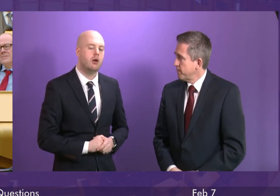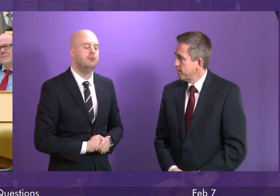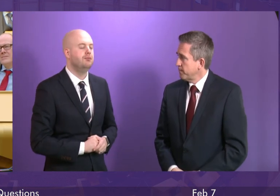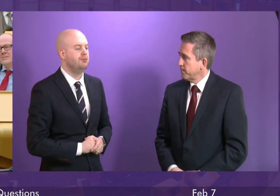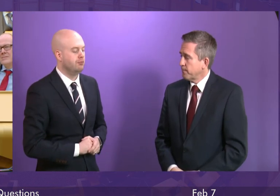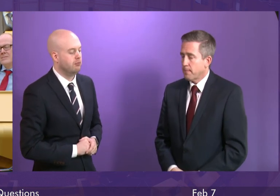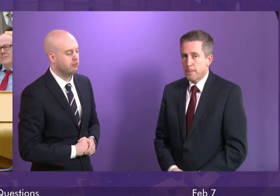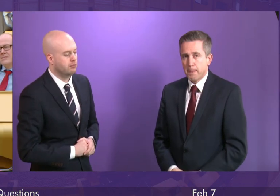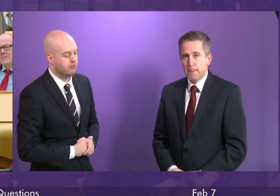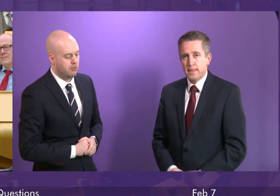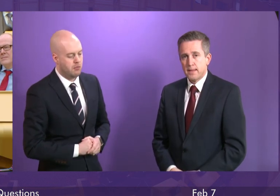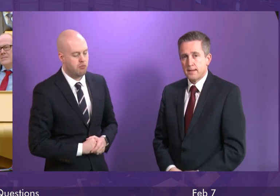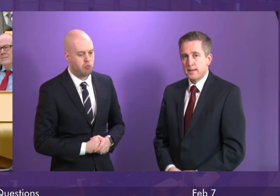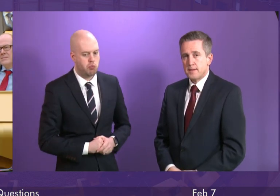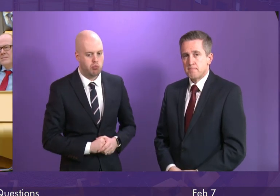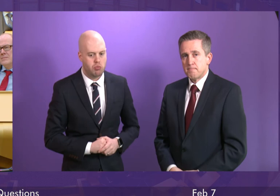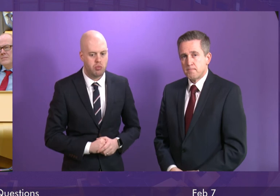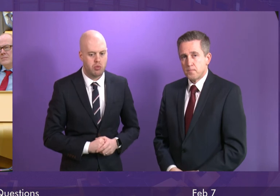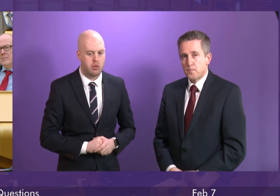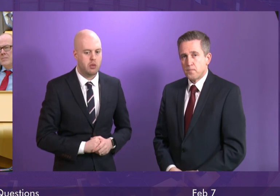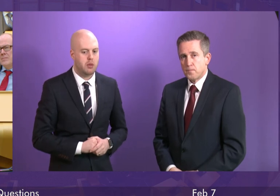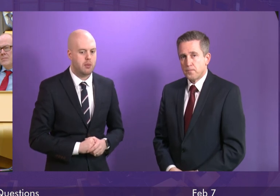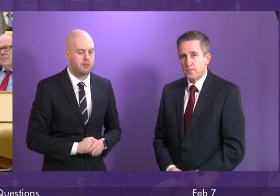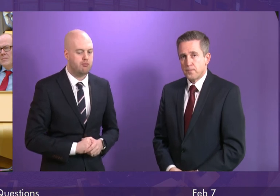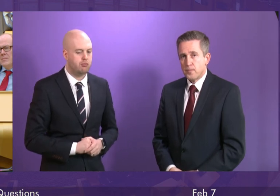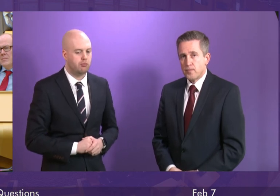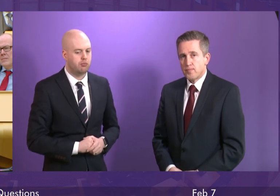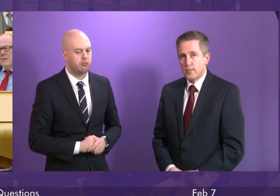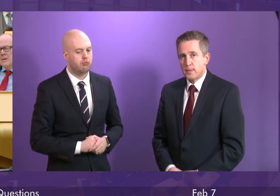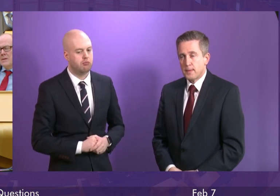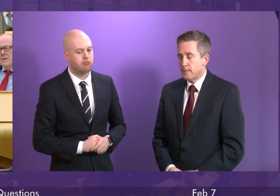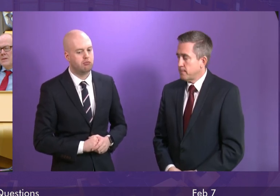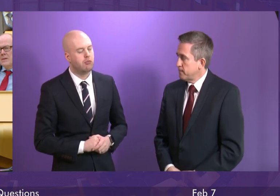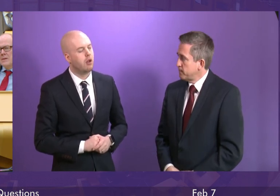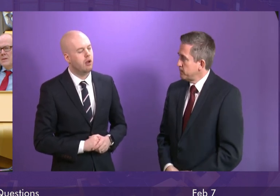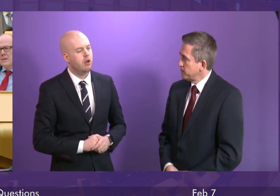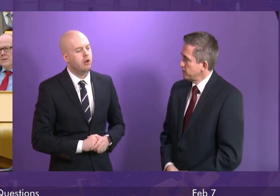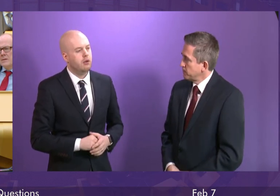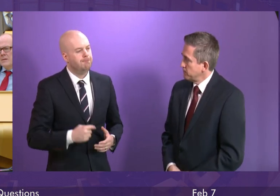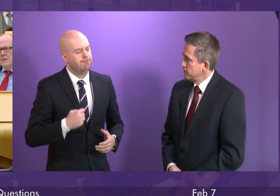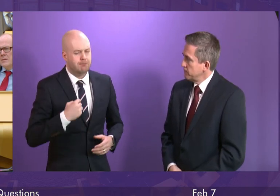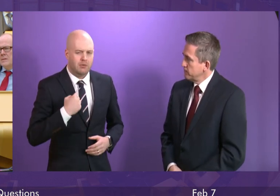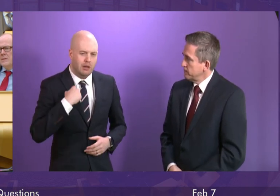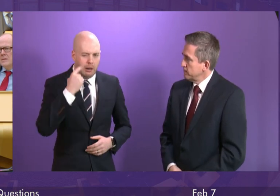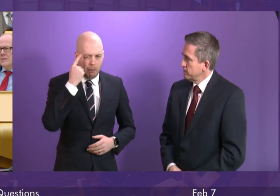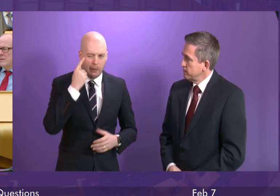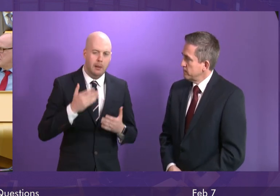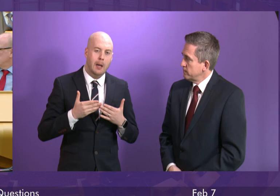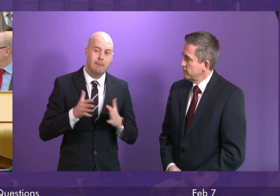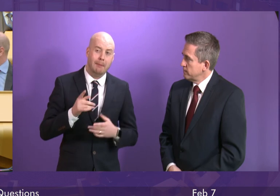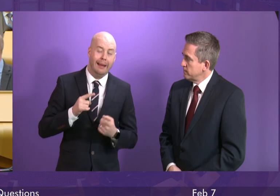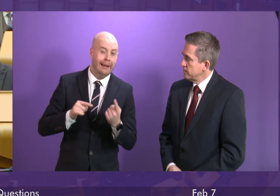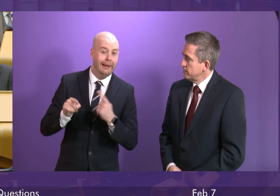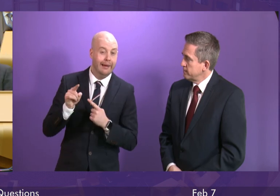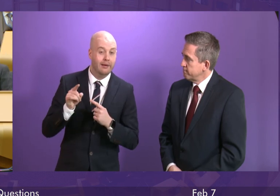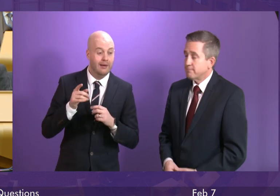I think members of the public could be rightly horrified